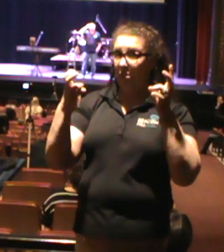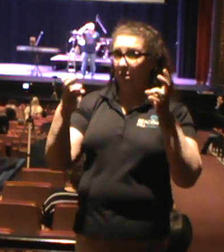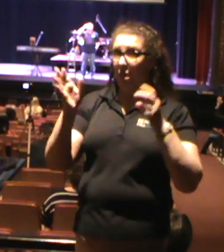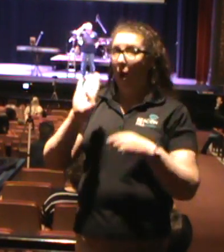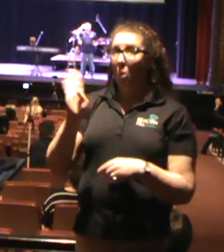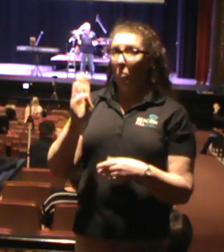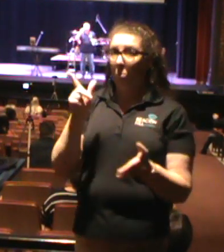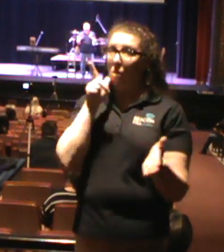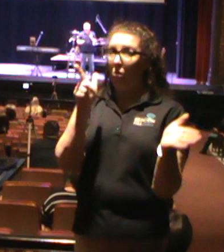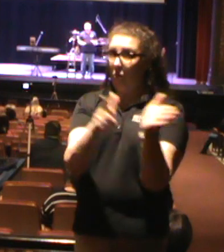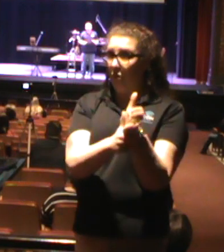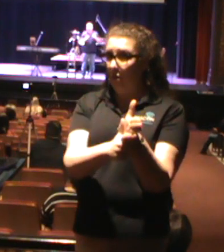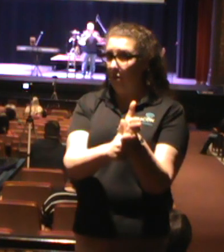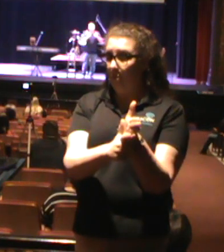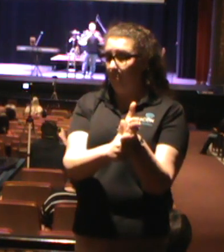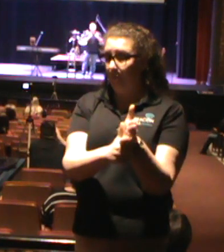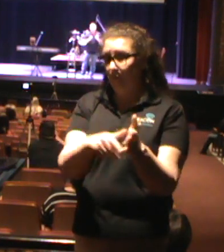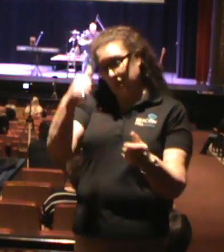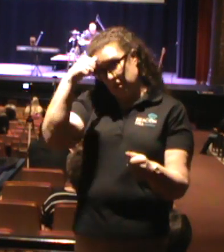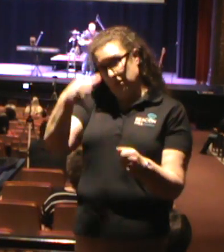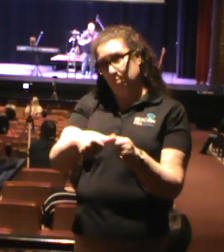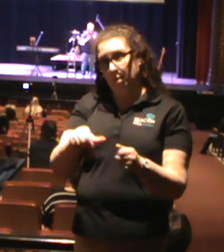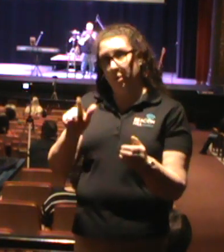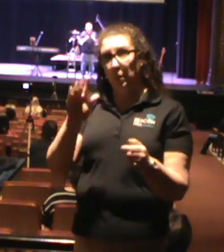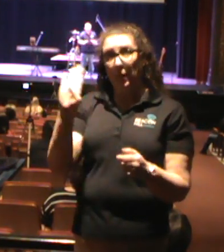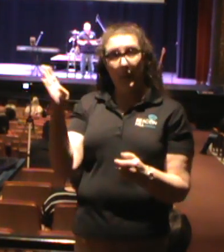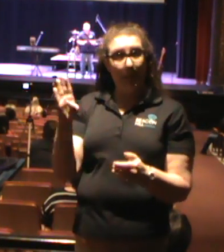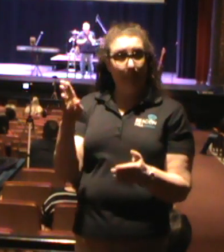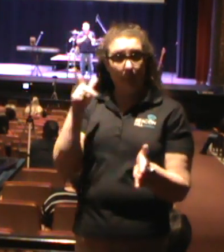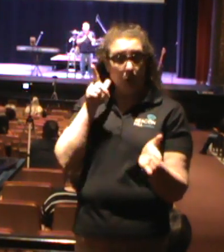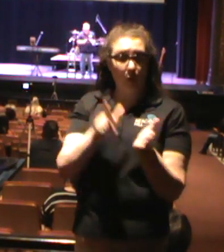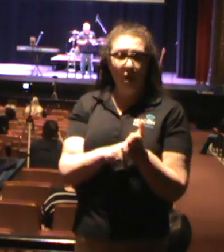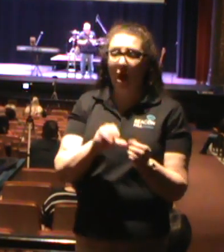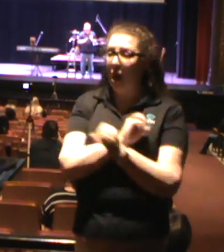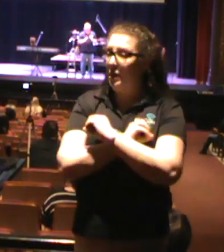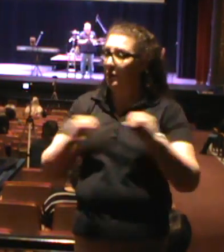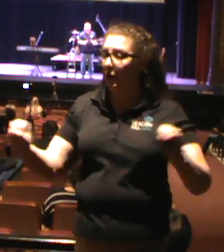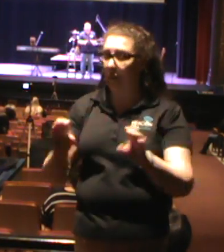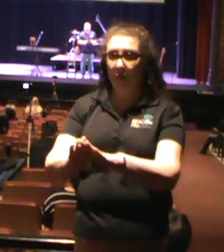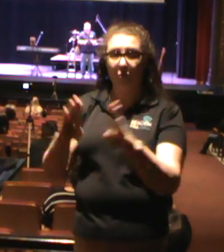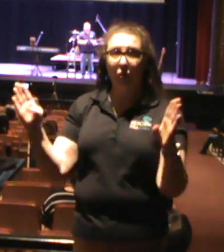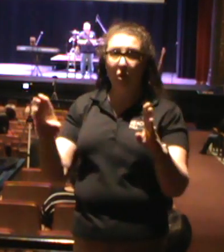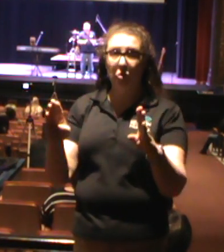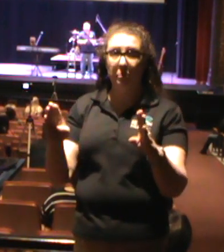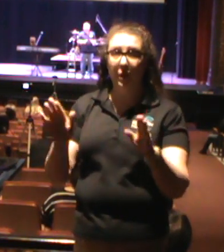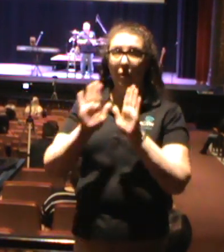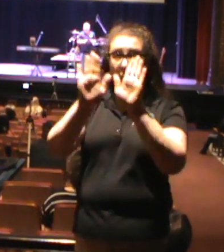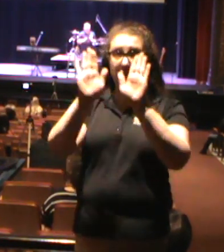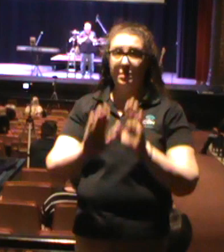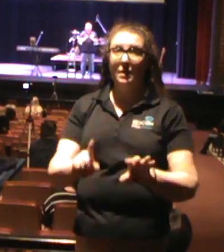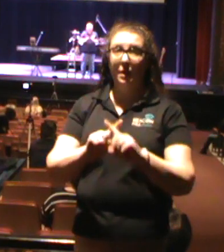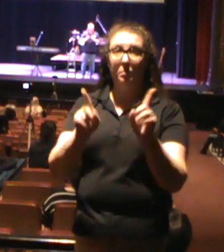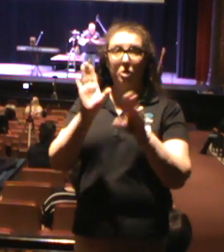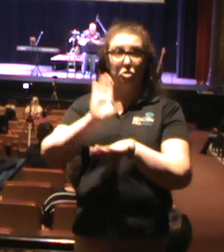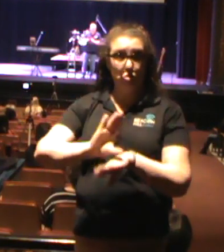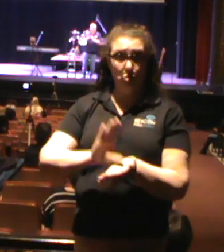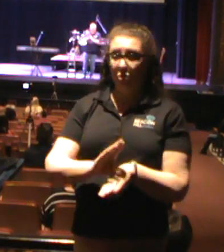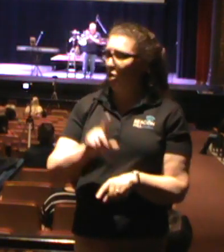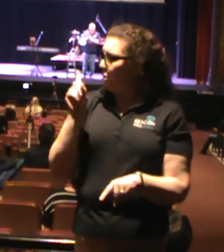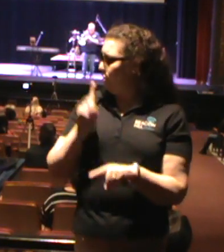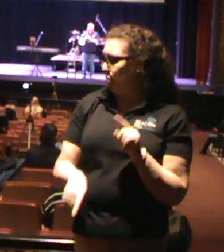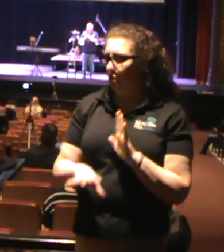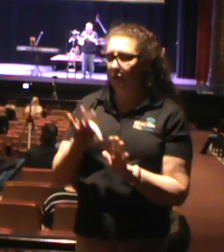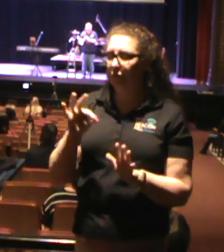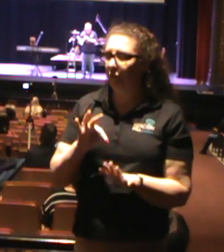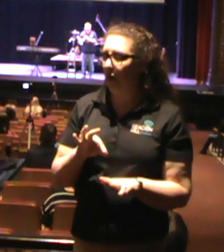Law? We had the Blue Law. There was nothing that was open on Sunday but the church. You couldn't find